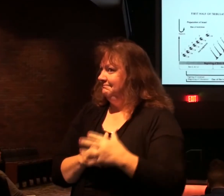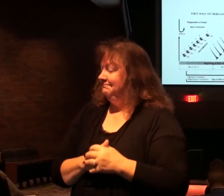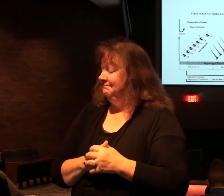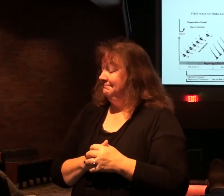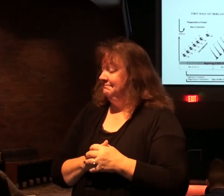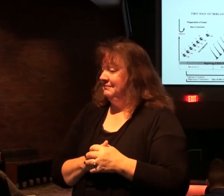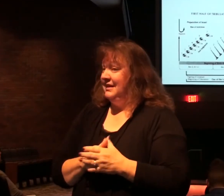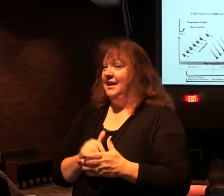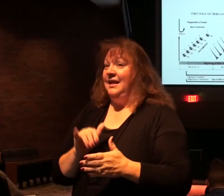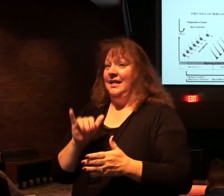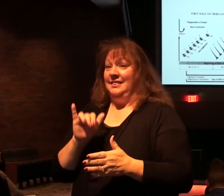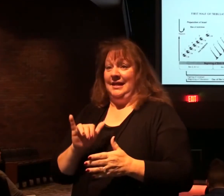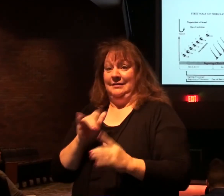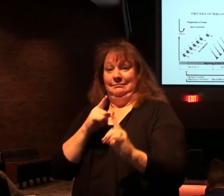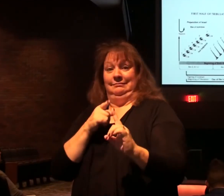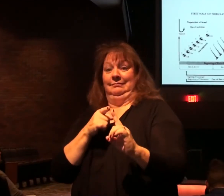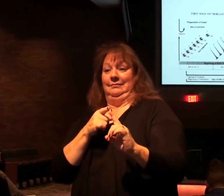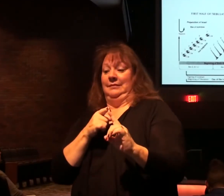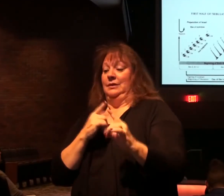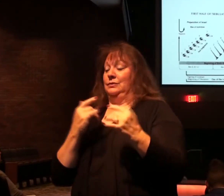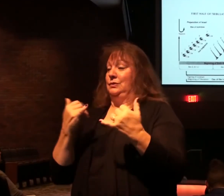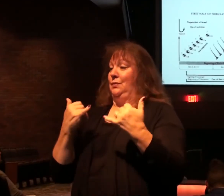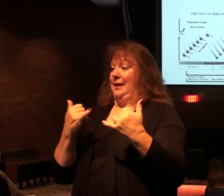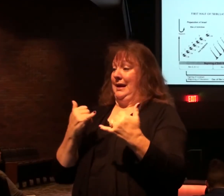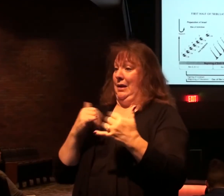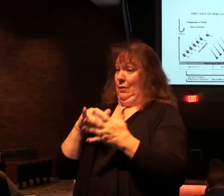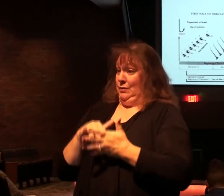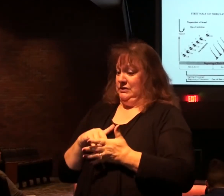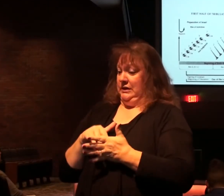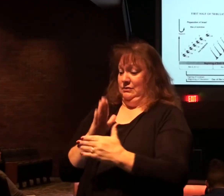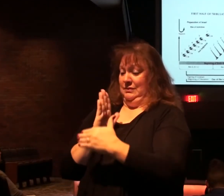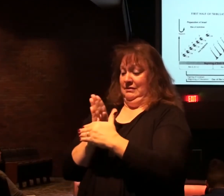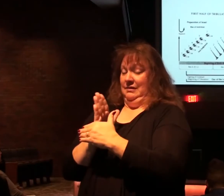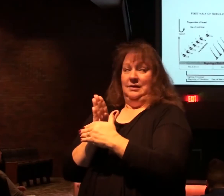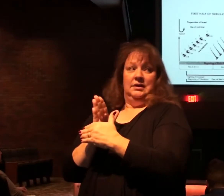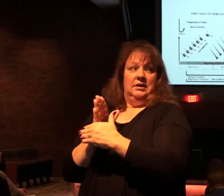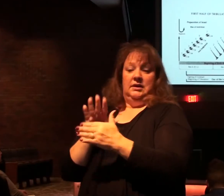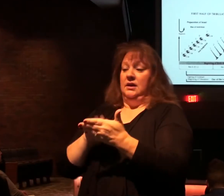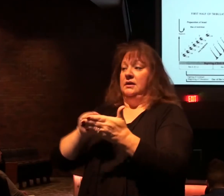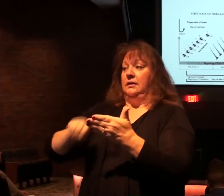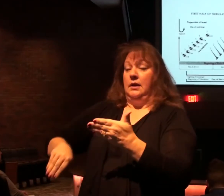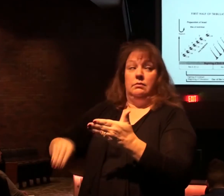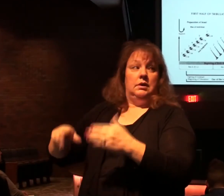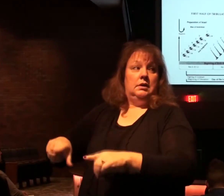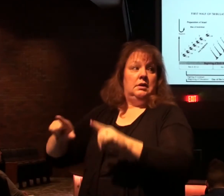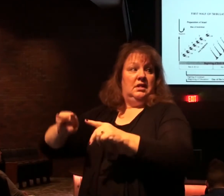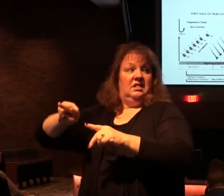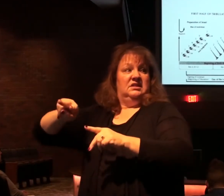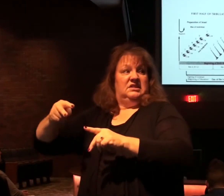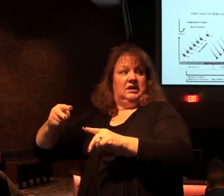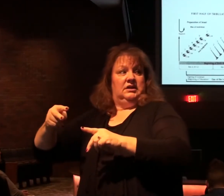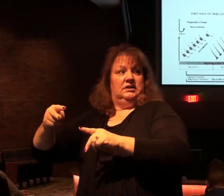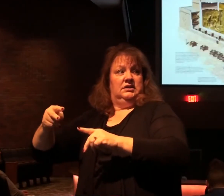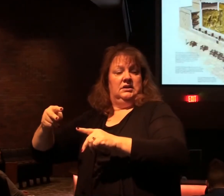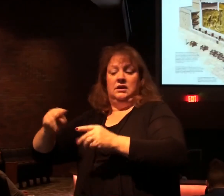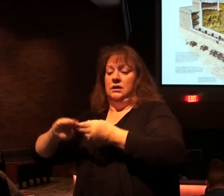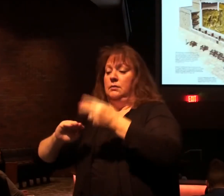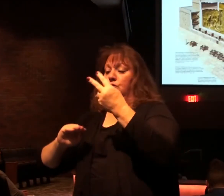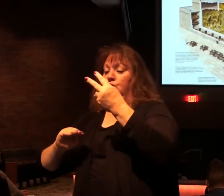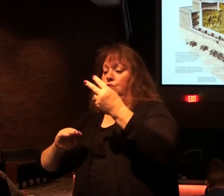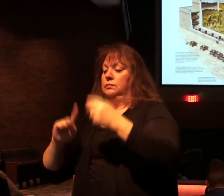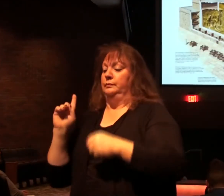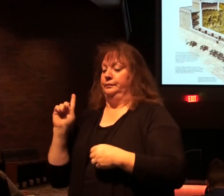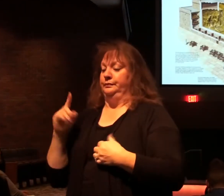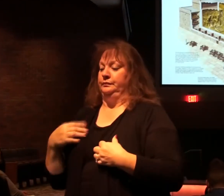So that's where we are. We're at this middle point. If you want to put up that second, number two